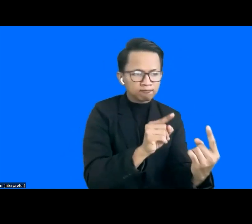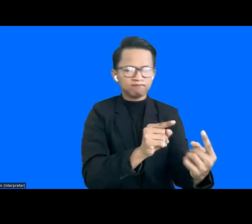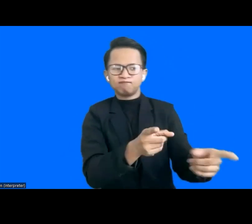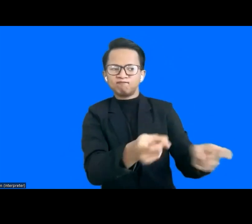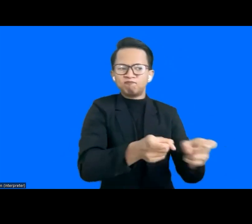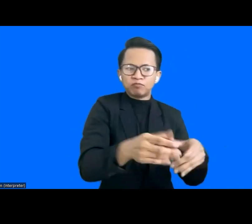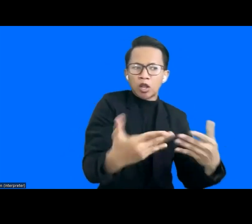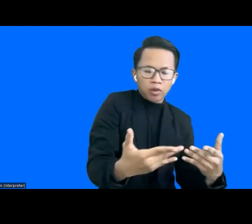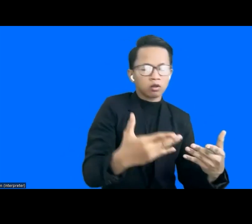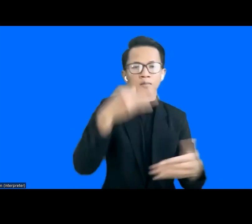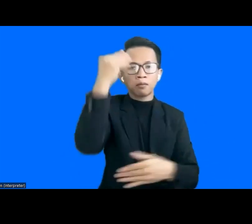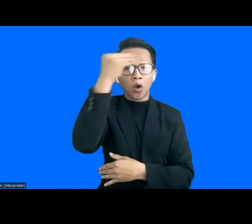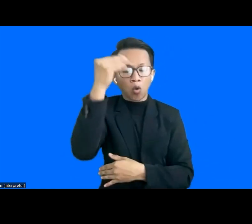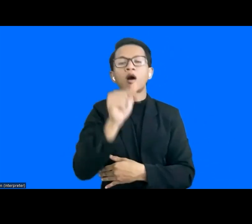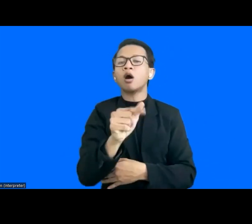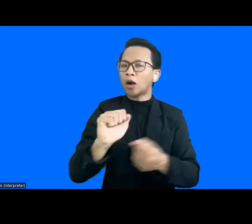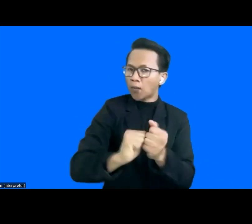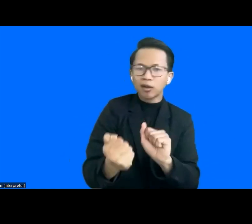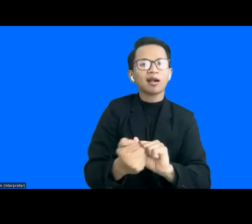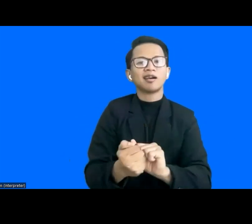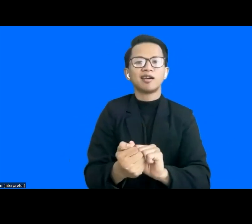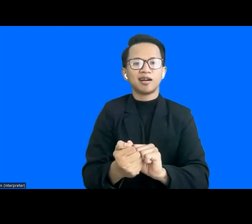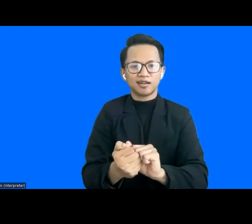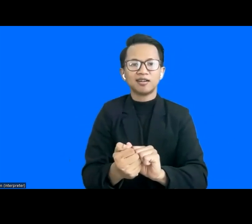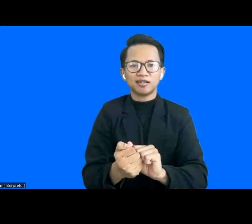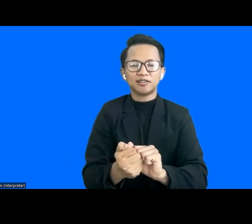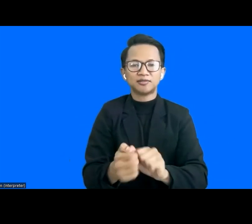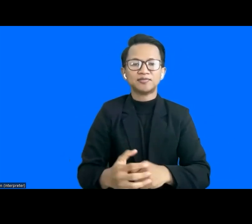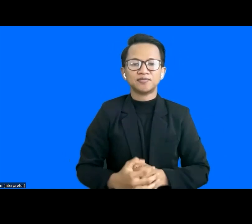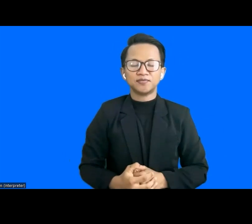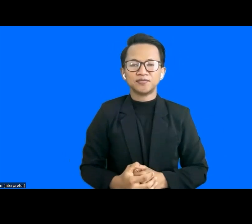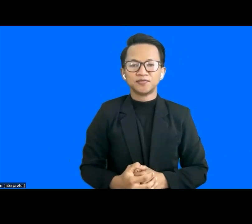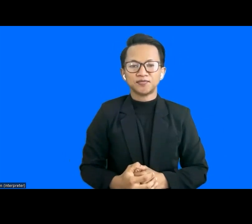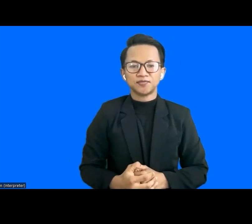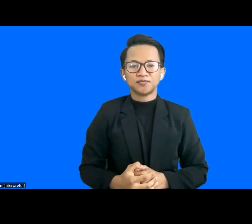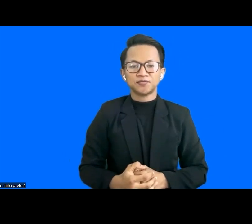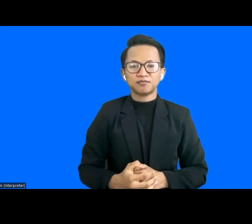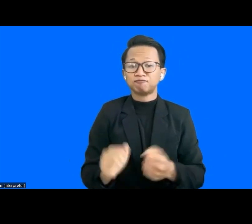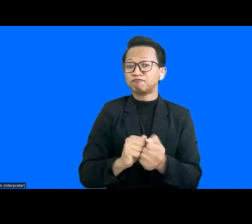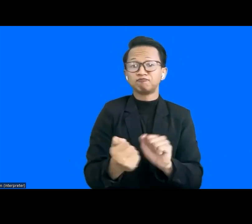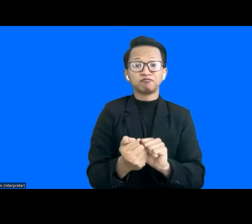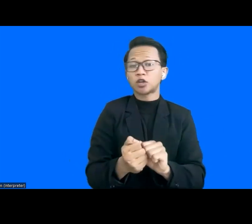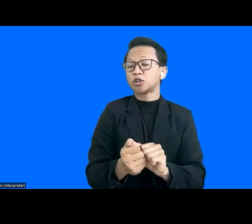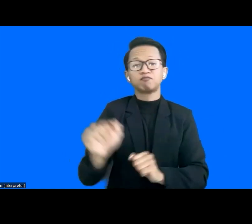this? How do you handle this? And in fact, that's one of the main challenges that we've been tackling with, you know, when we work with teachers across Southeast Asia.